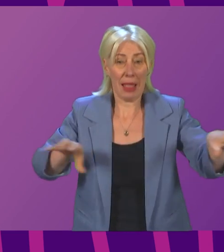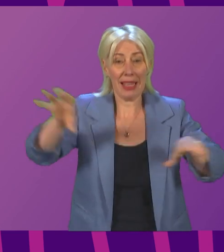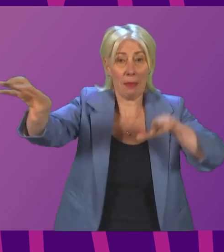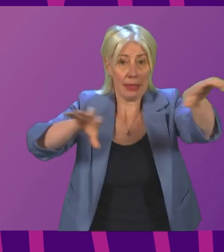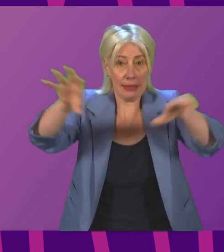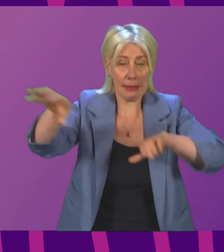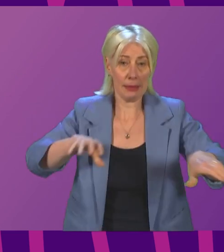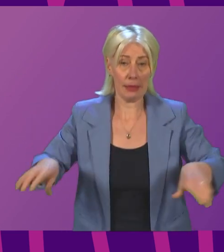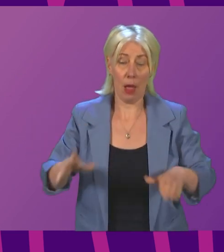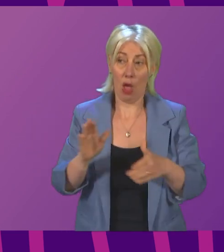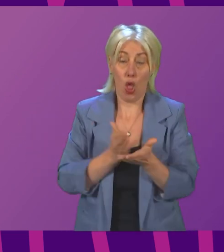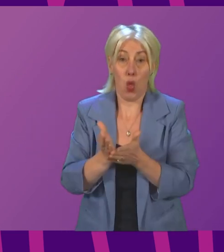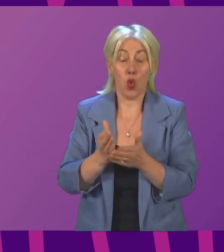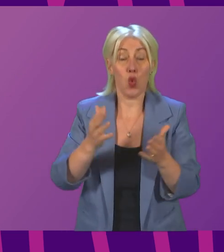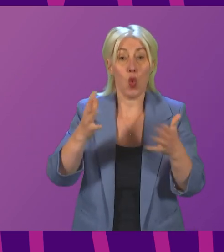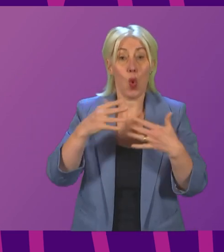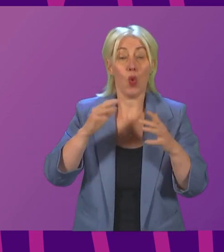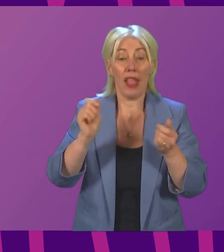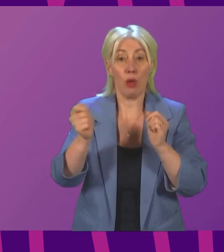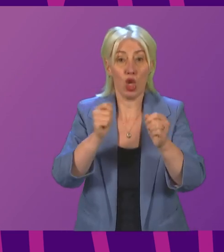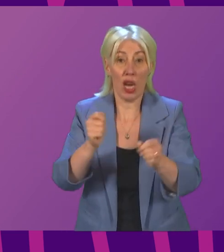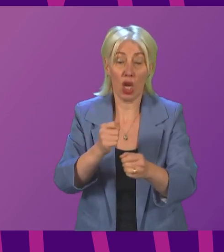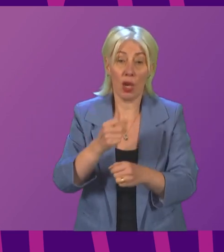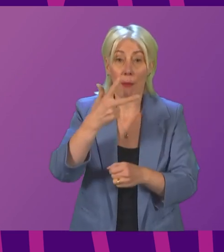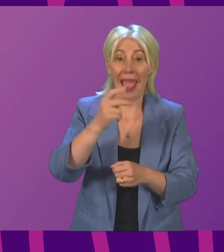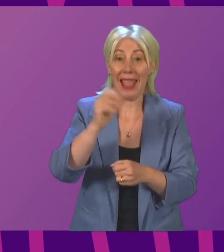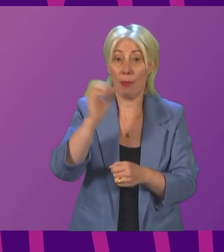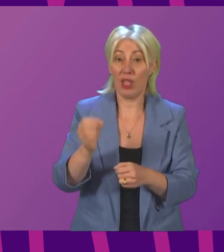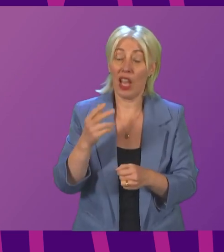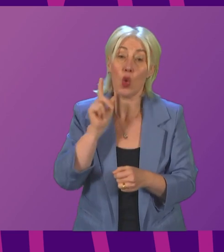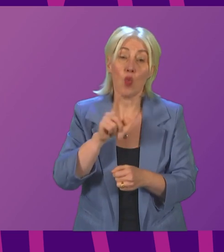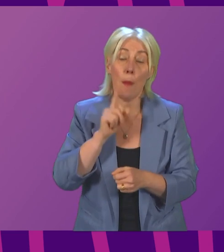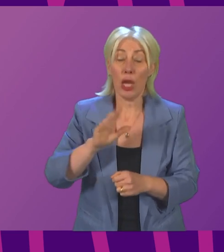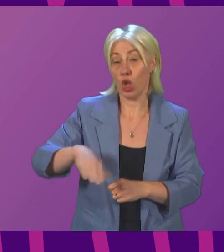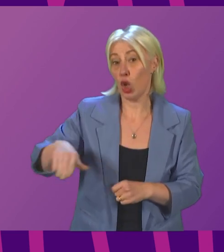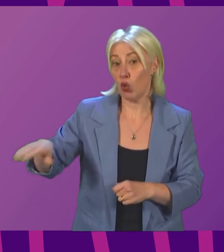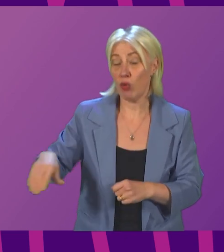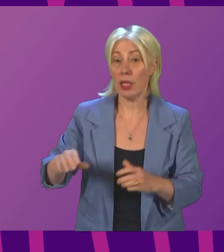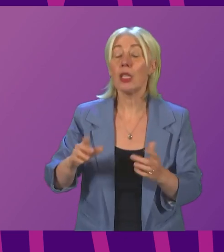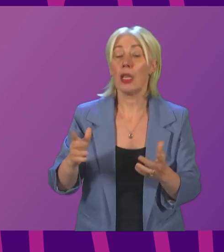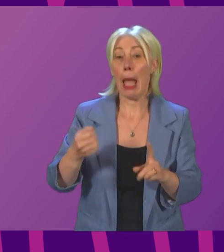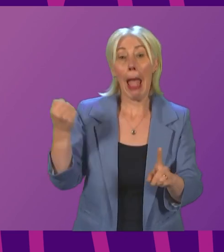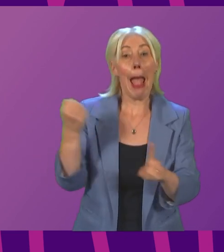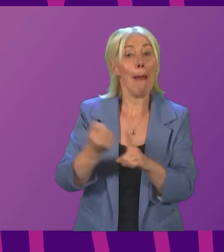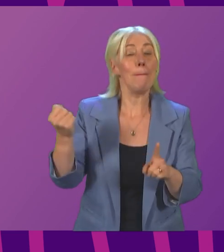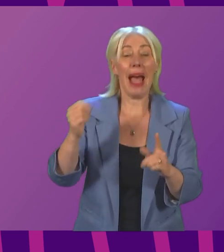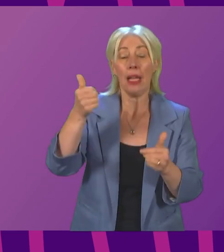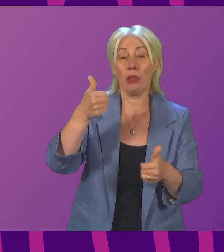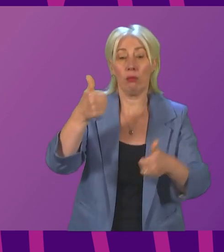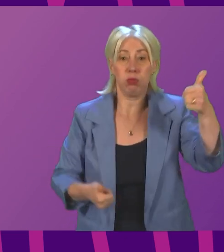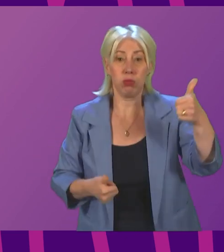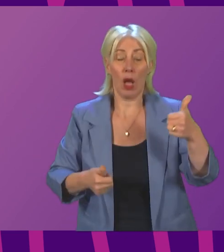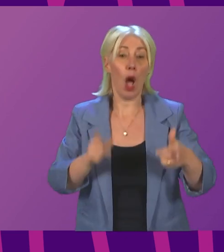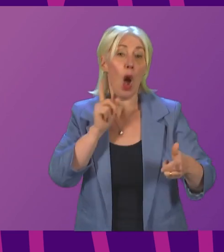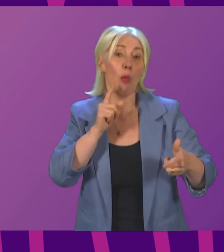80% of all those displaced will be women and children. So the impact is disproportionate but women's voices are not heard at any level